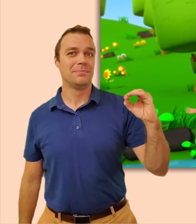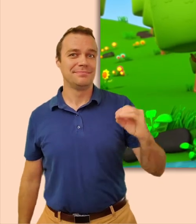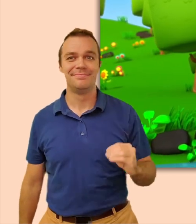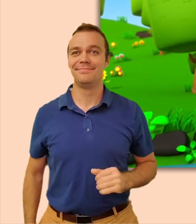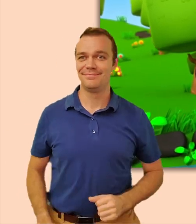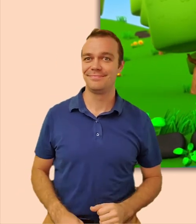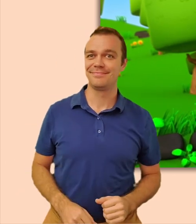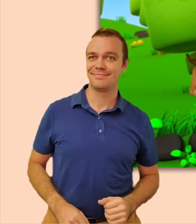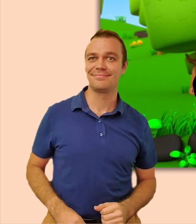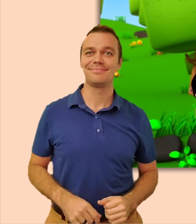-E-I-O